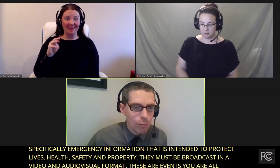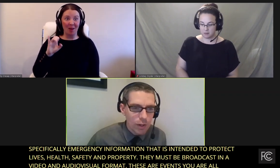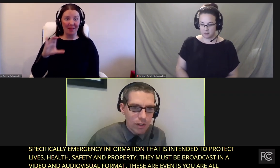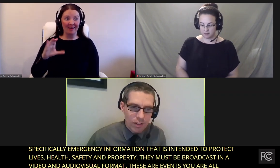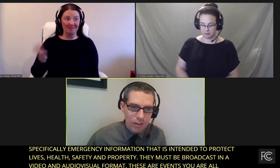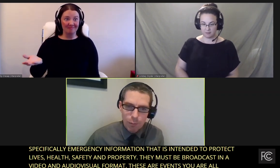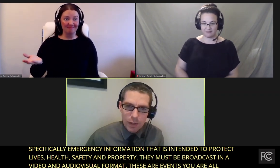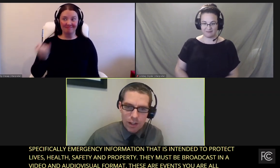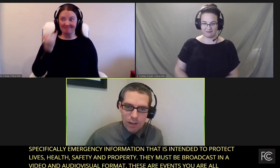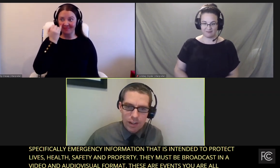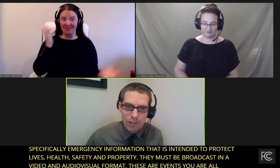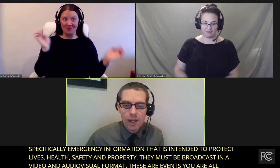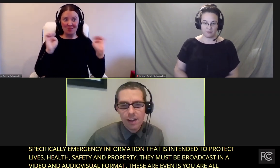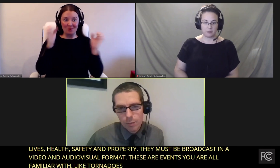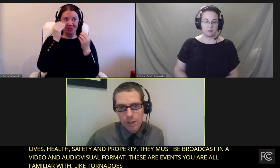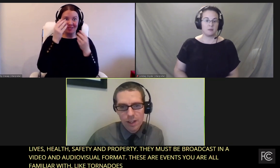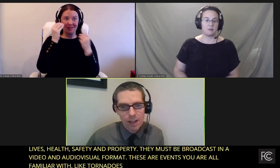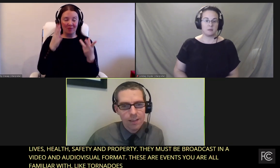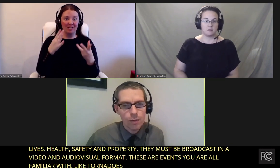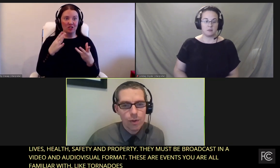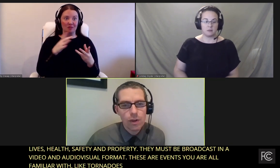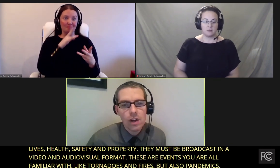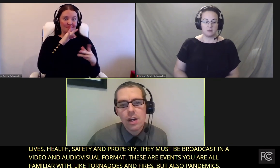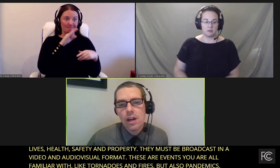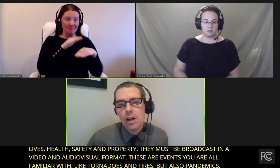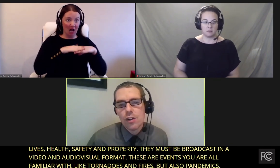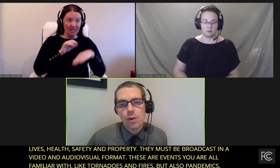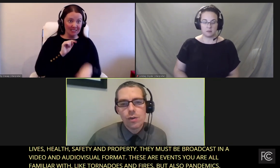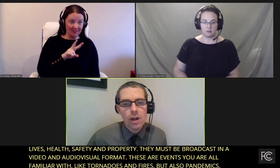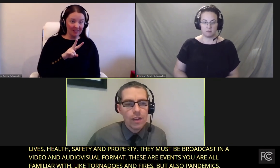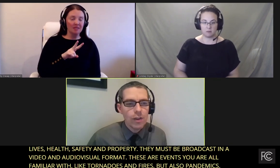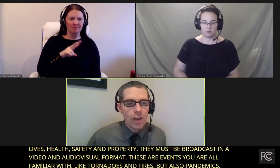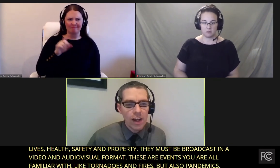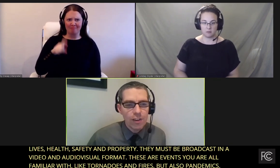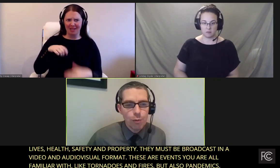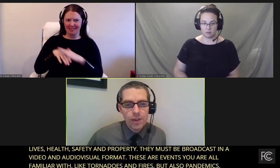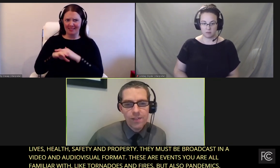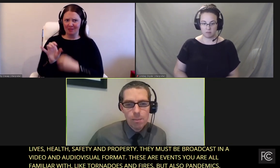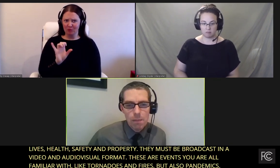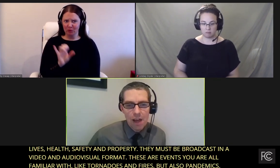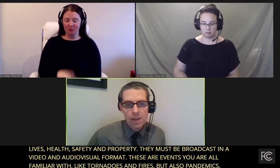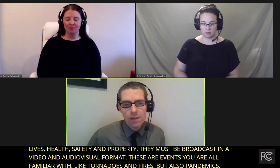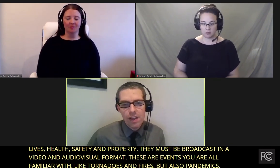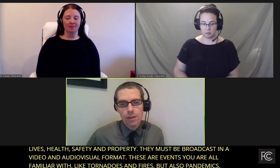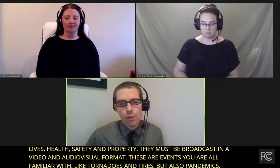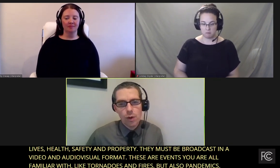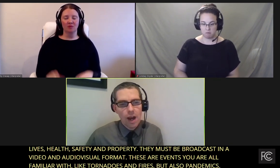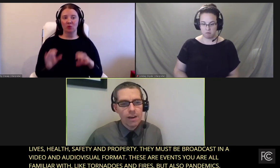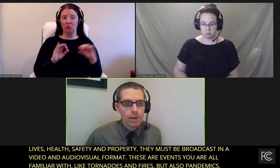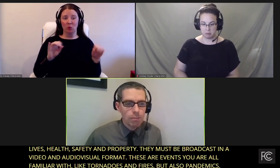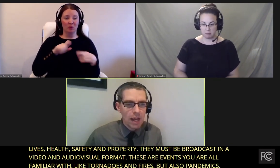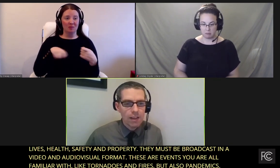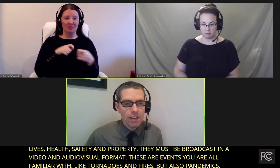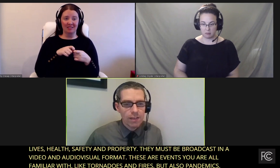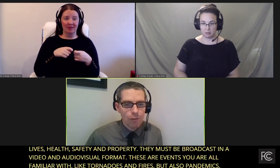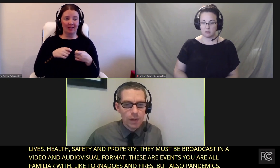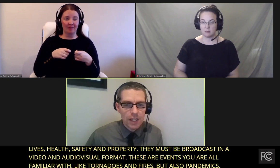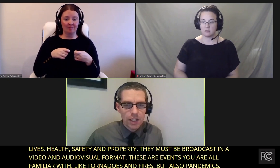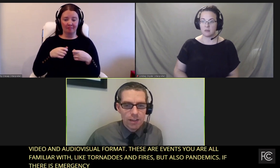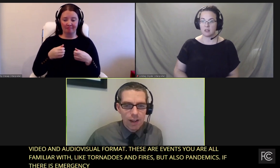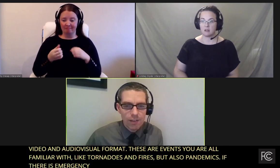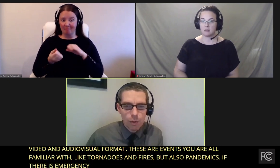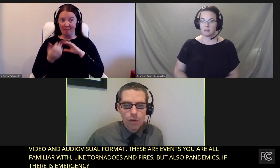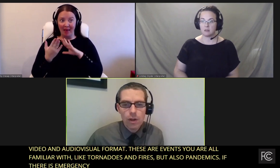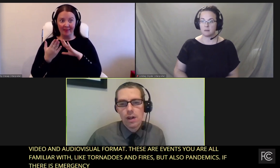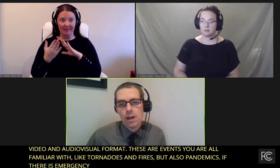if there's emergency information on the TV, it has to be accessible. So there's not a specific method that is required to make this